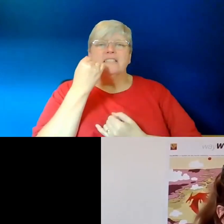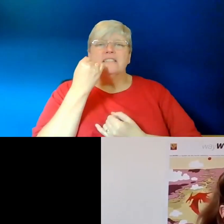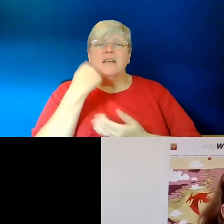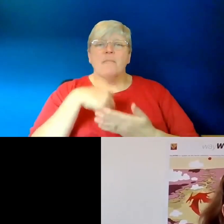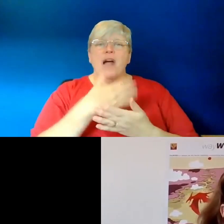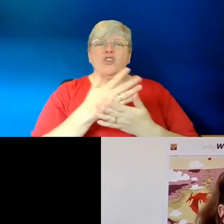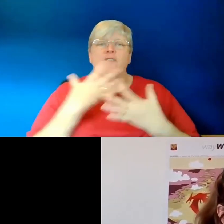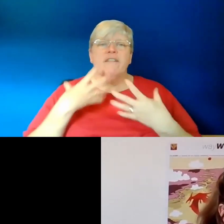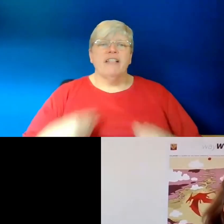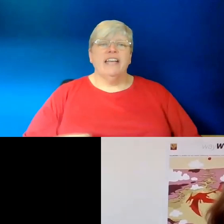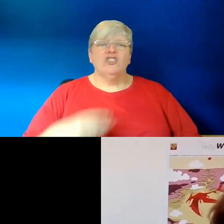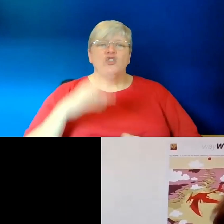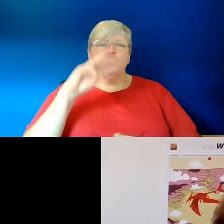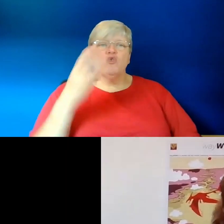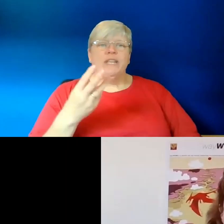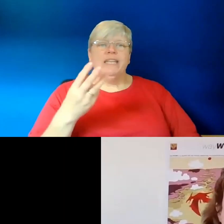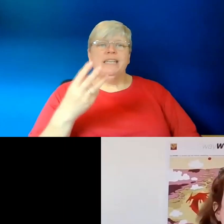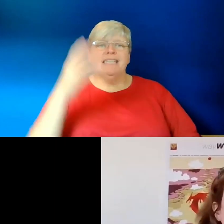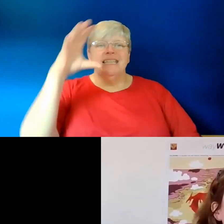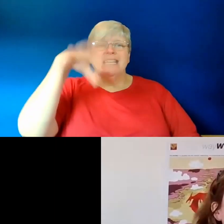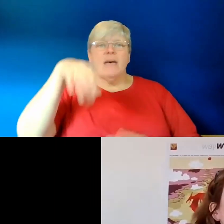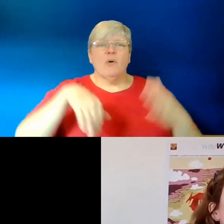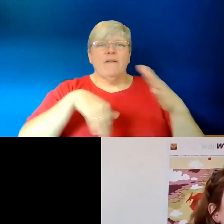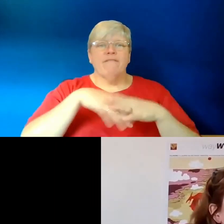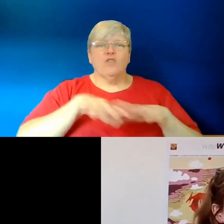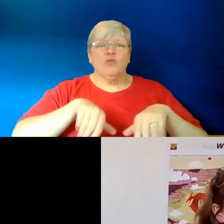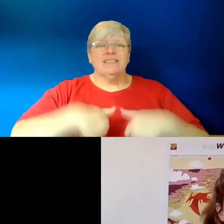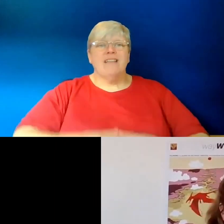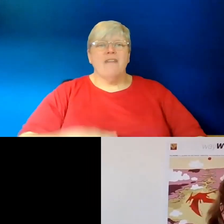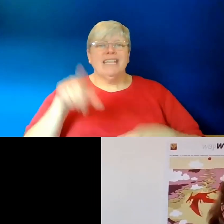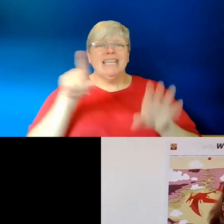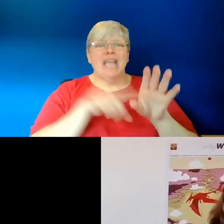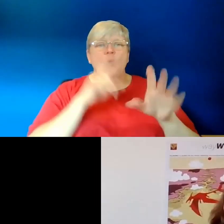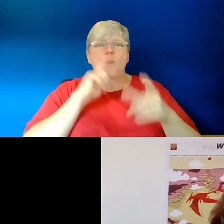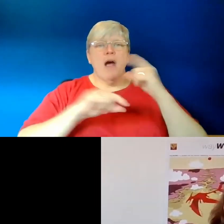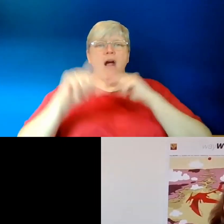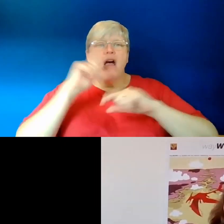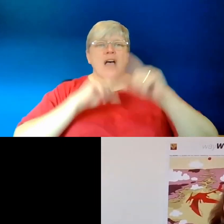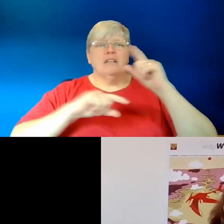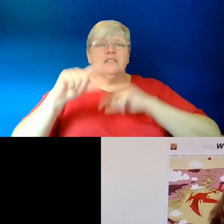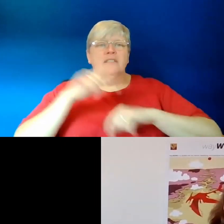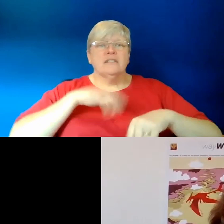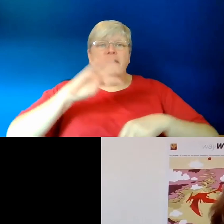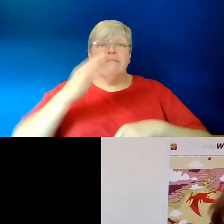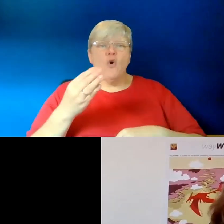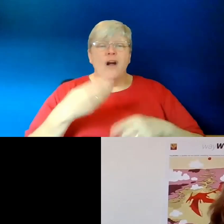3. A temple full of starving yellow birds. 4.